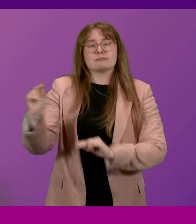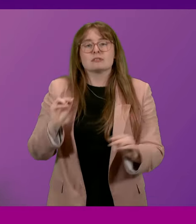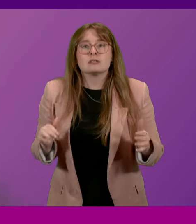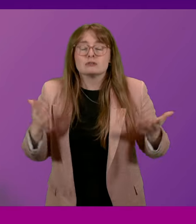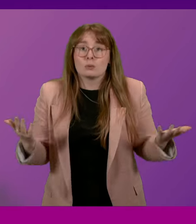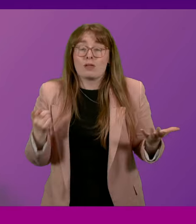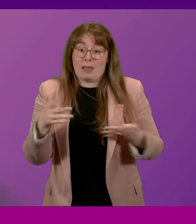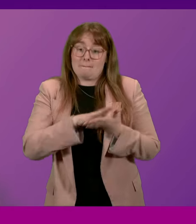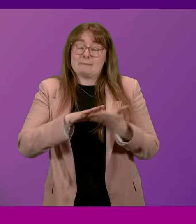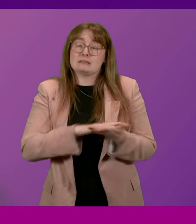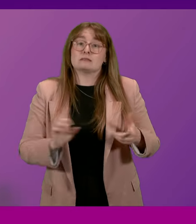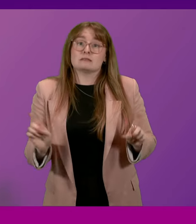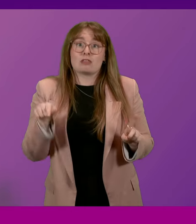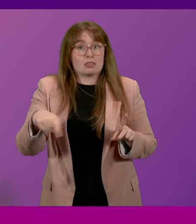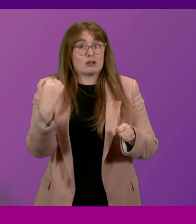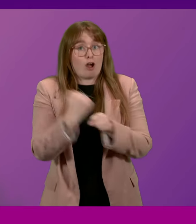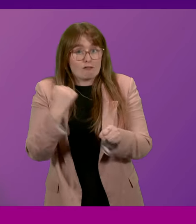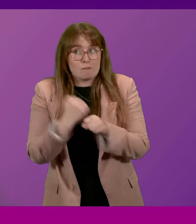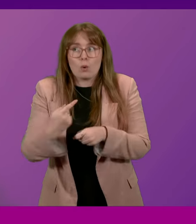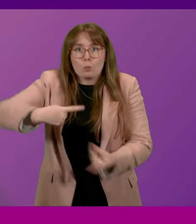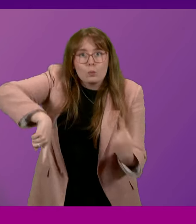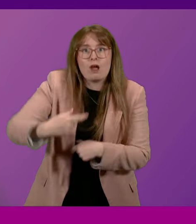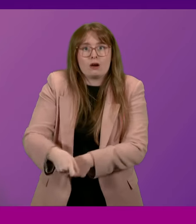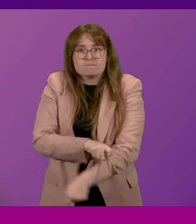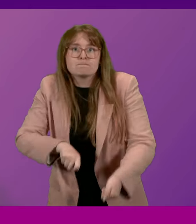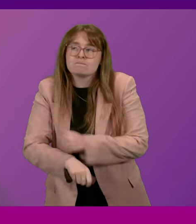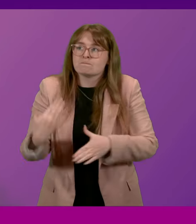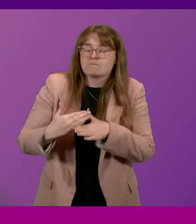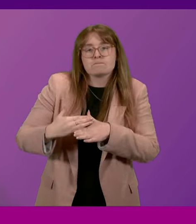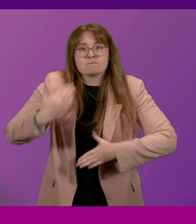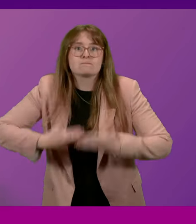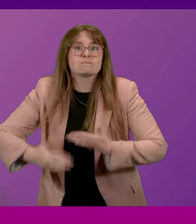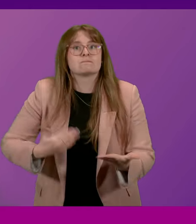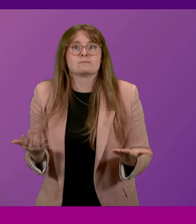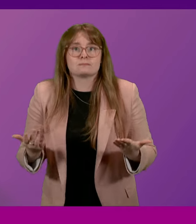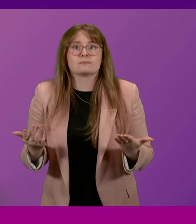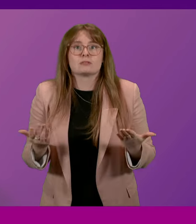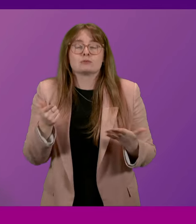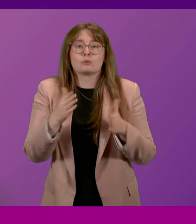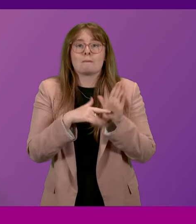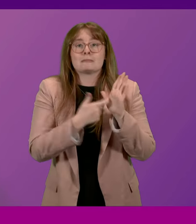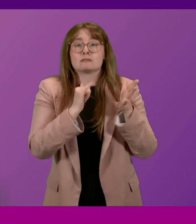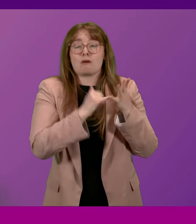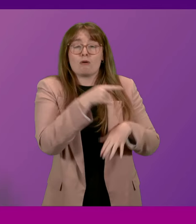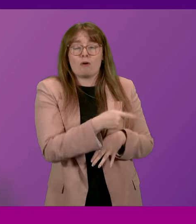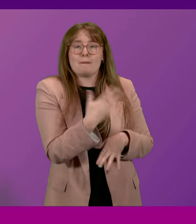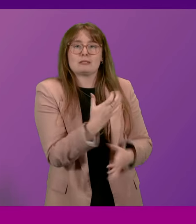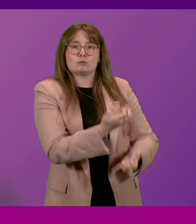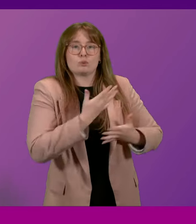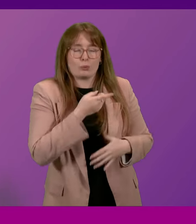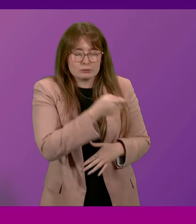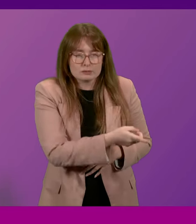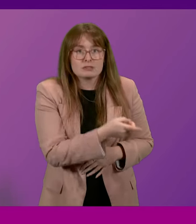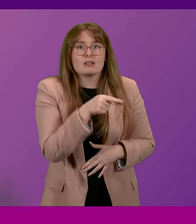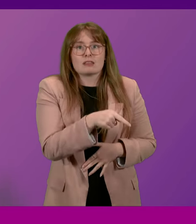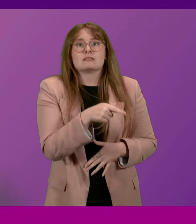That says to me that this government is getting on with the job. Now, Mr Sarwar said to me that this